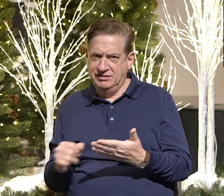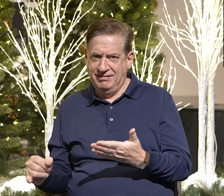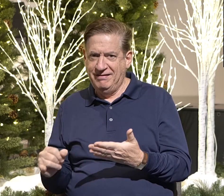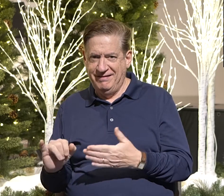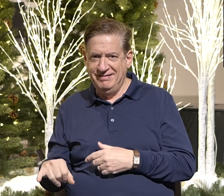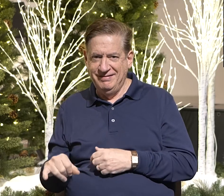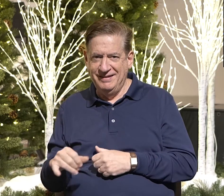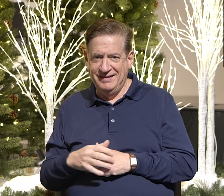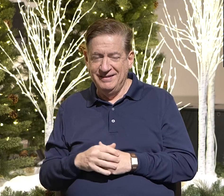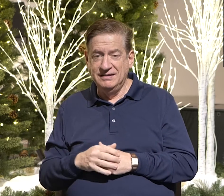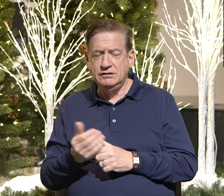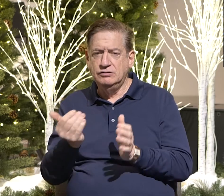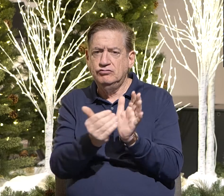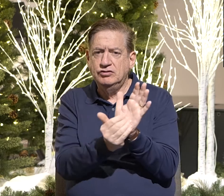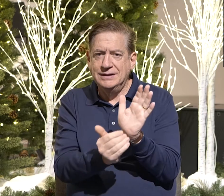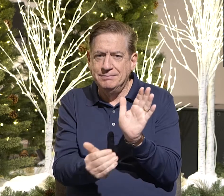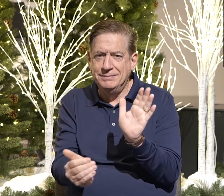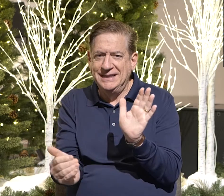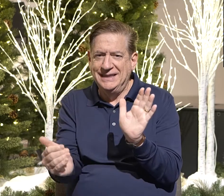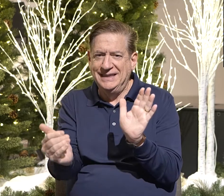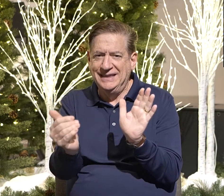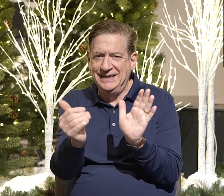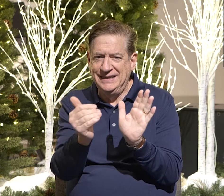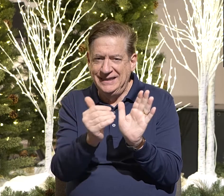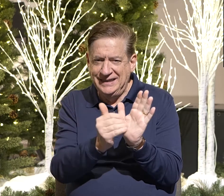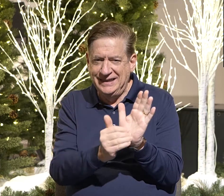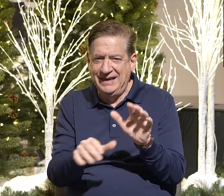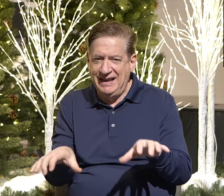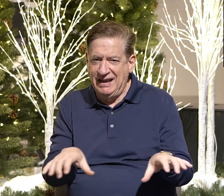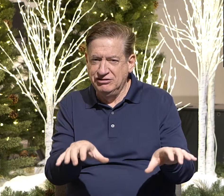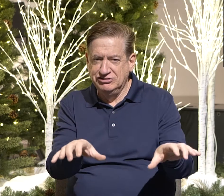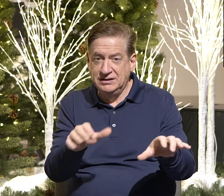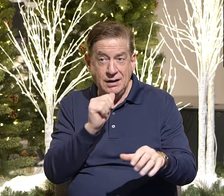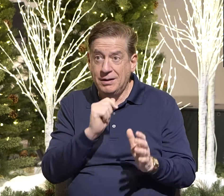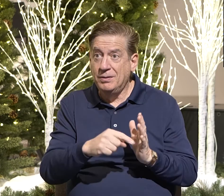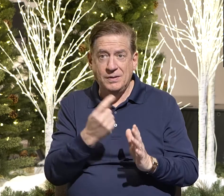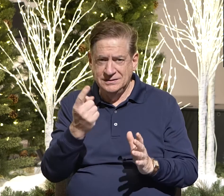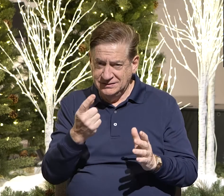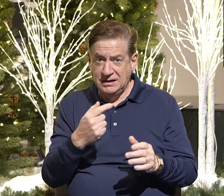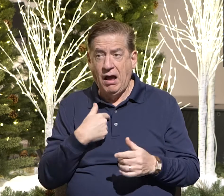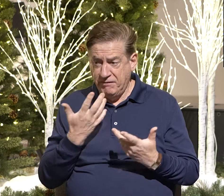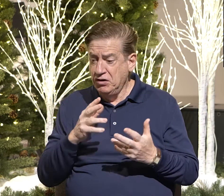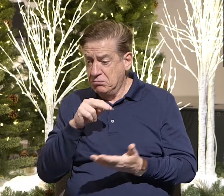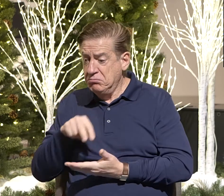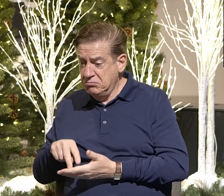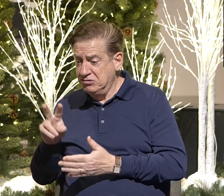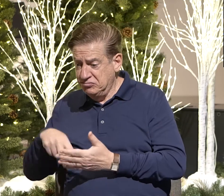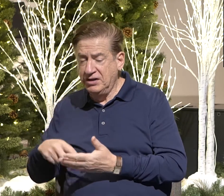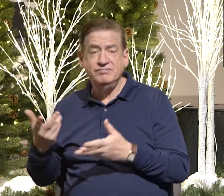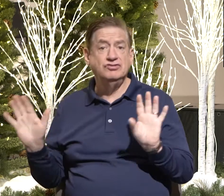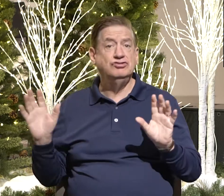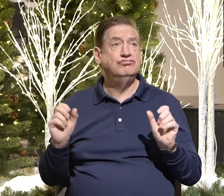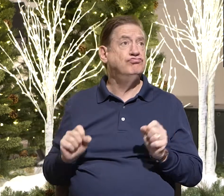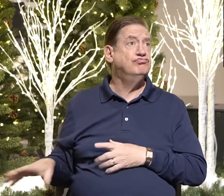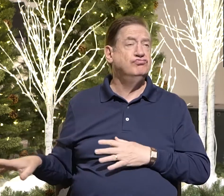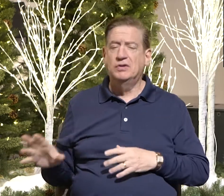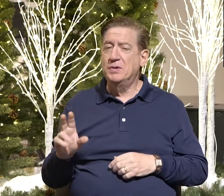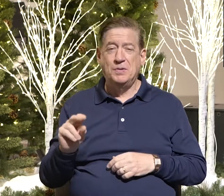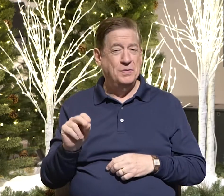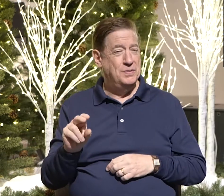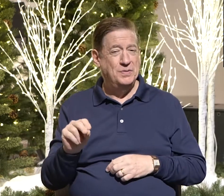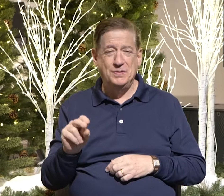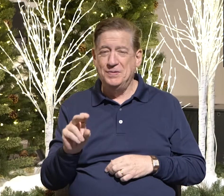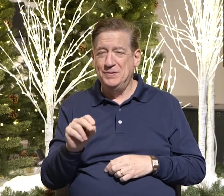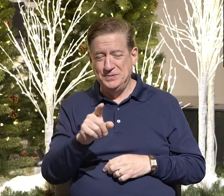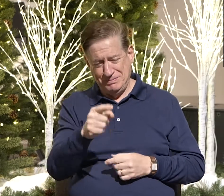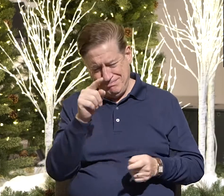See, this is a repeated action. This isn't a I went back, I read it or I read the Bible. No,